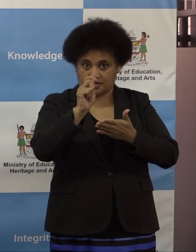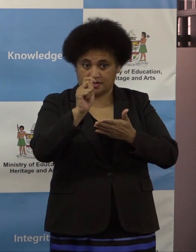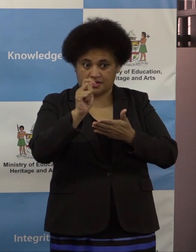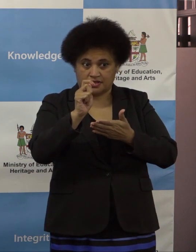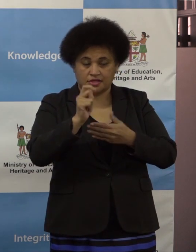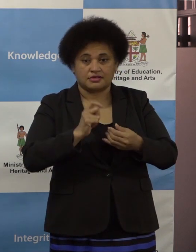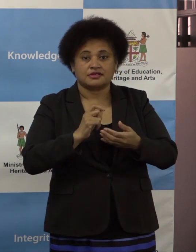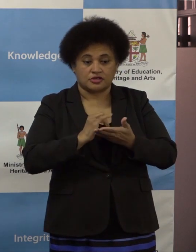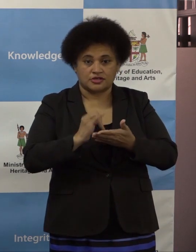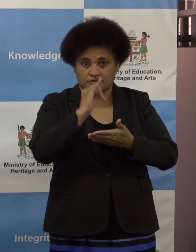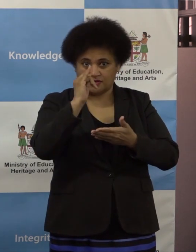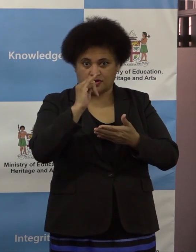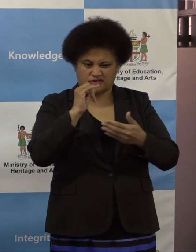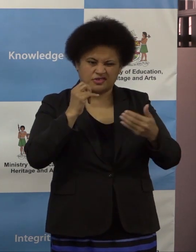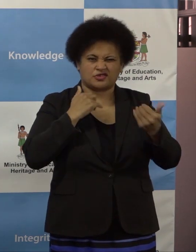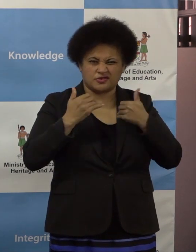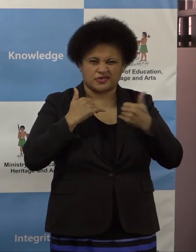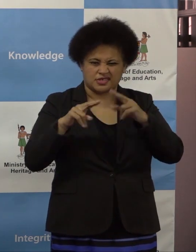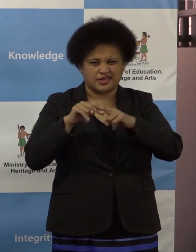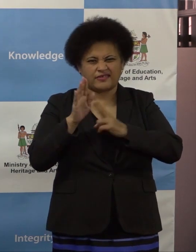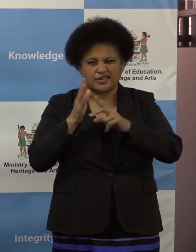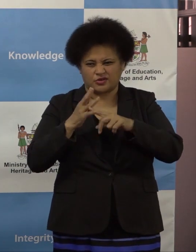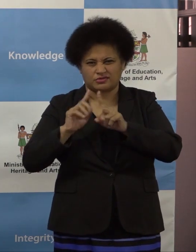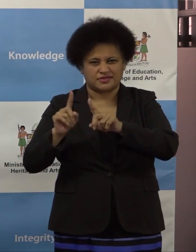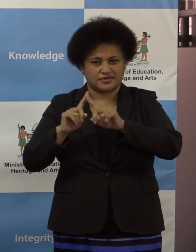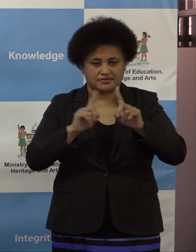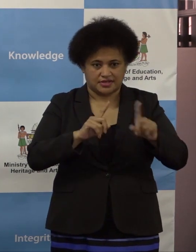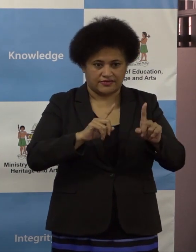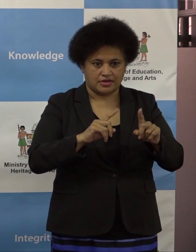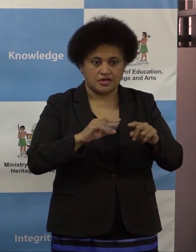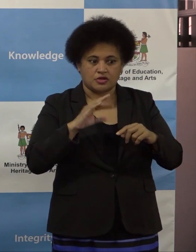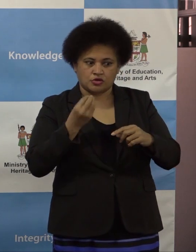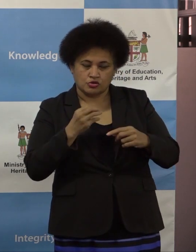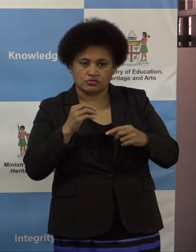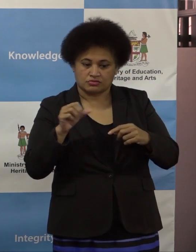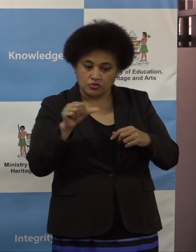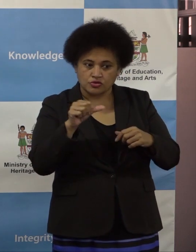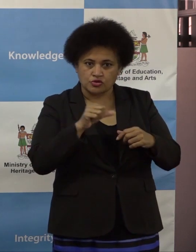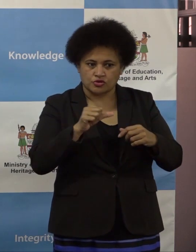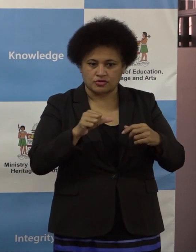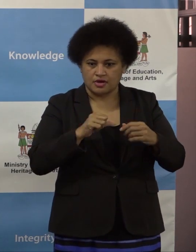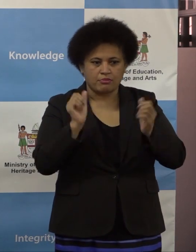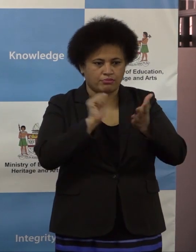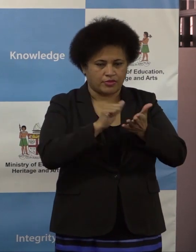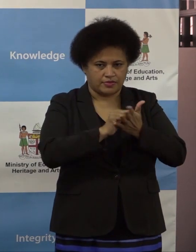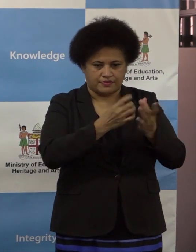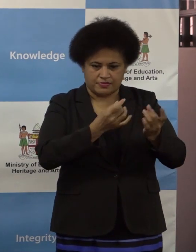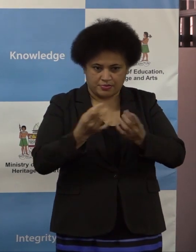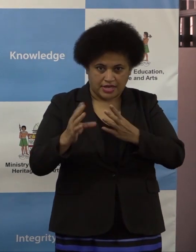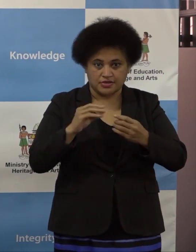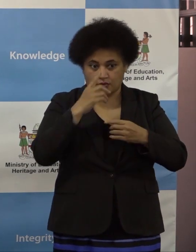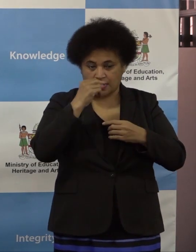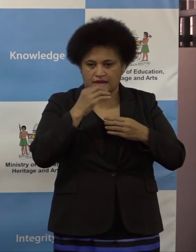adequate time from the date of announcements of the results to enable prospective students to enroll, taking into consideration